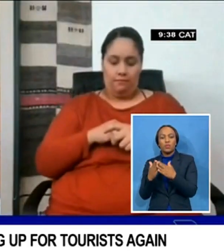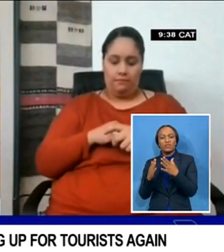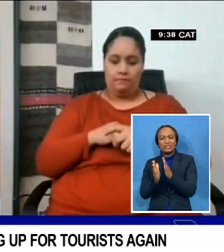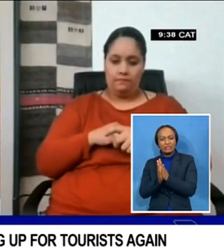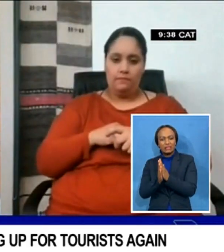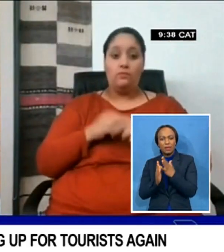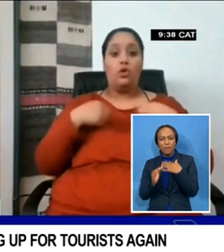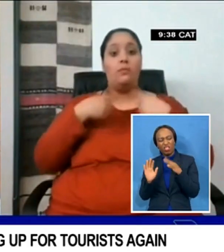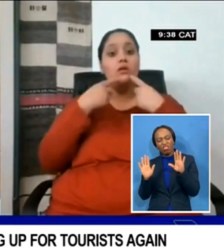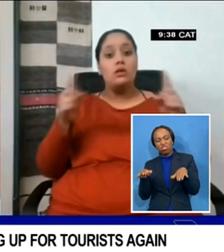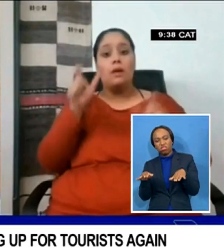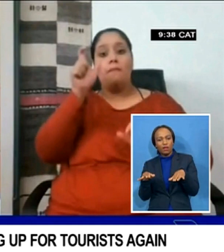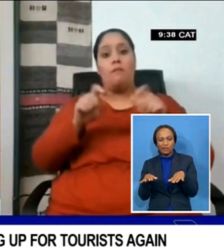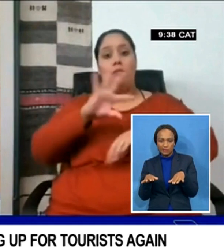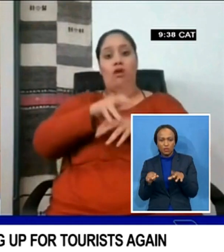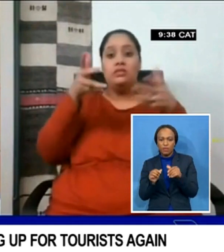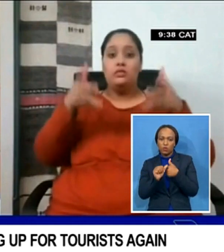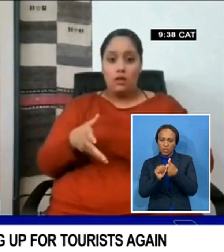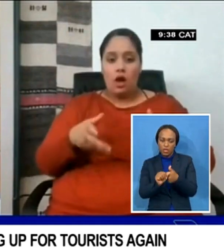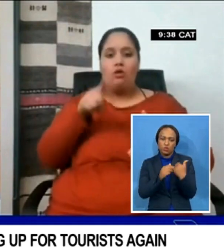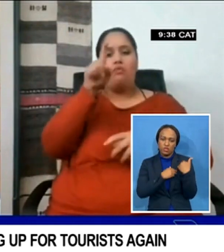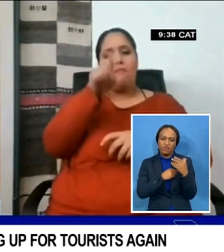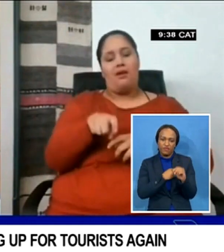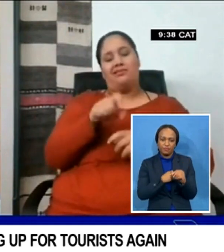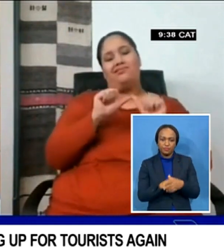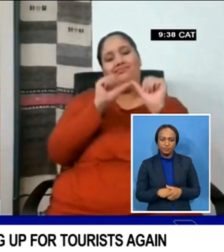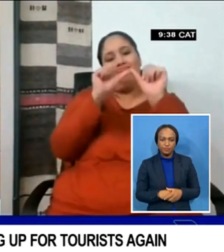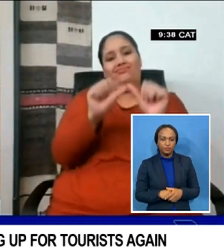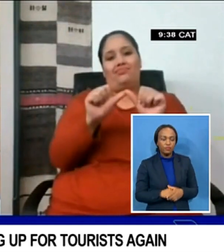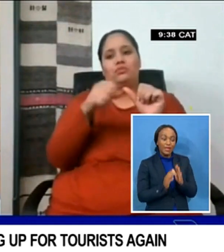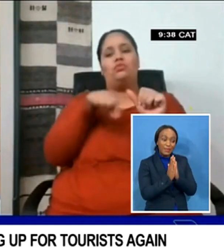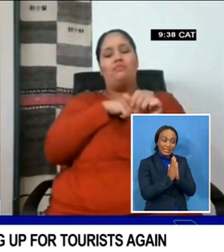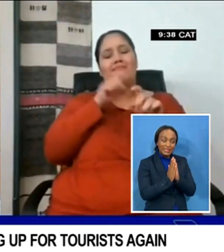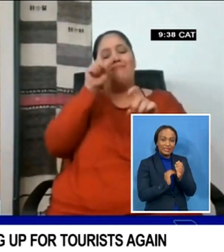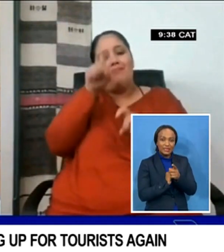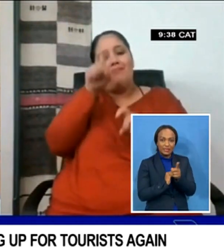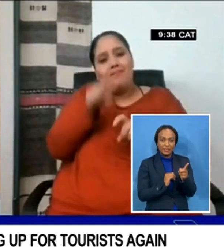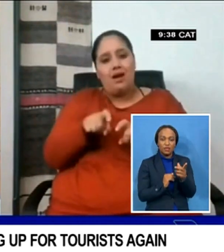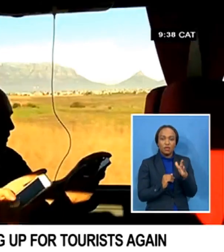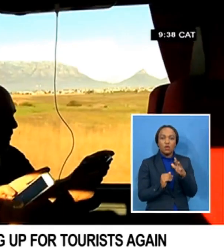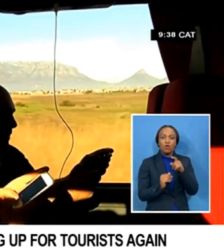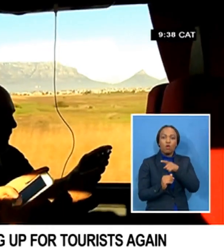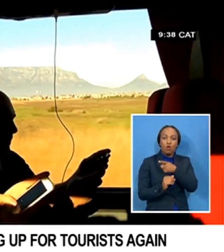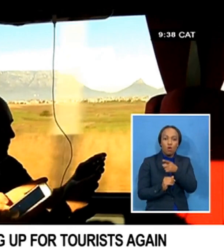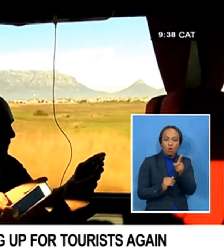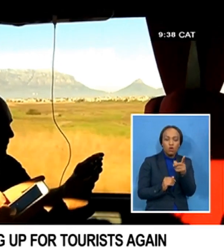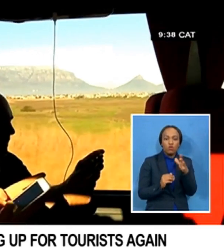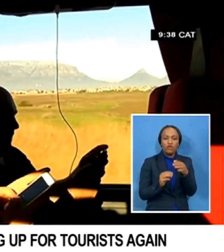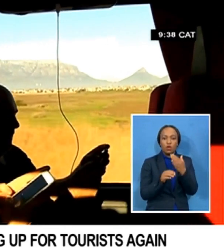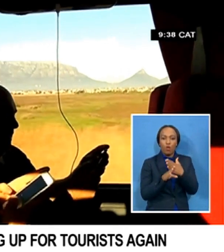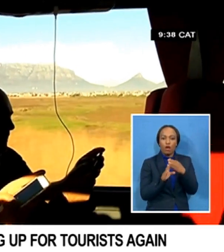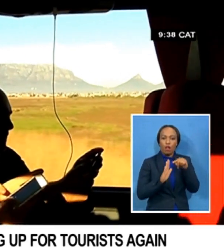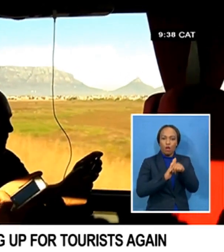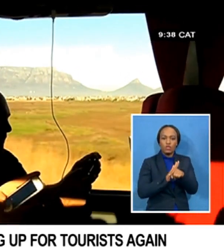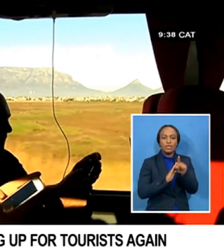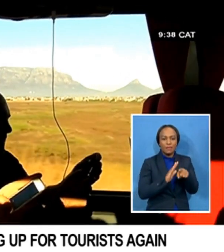citizens of this province, you owe it to those, we all owe it to those who have lost their jobs to keep making sure that we're flattening the